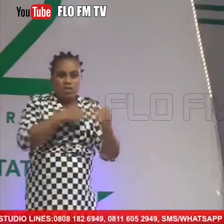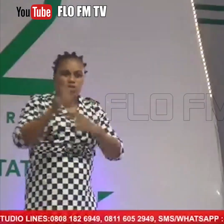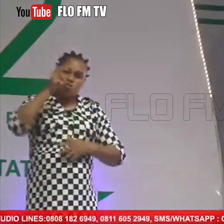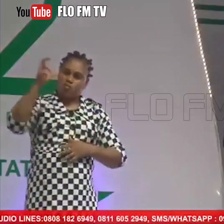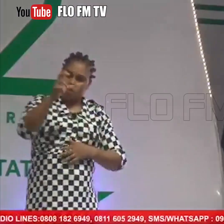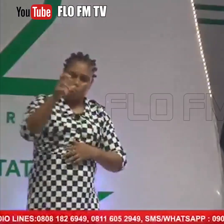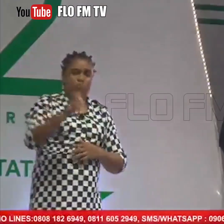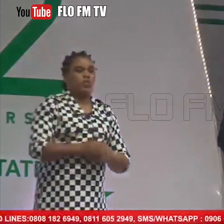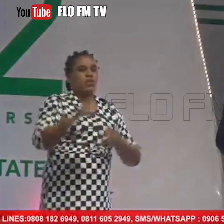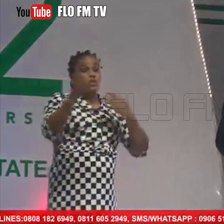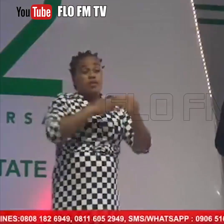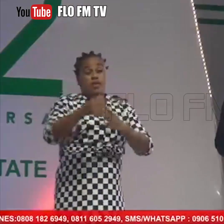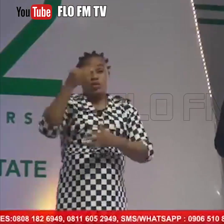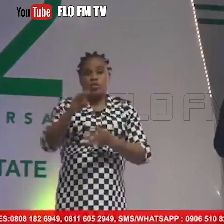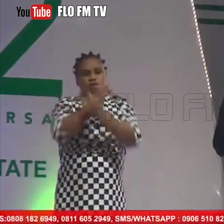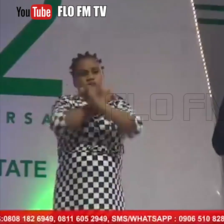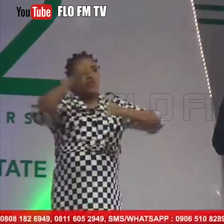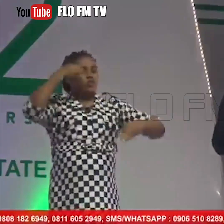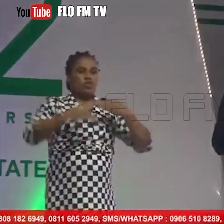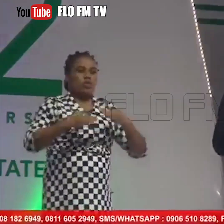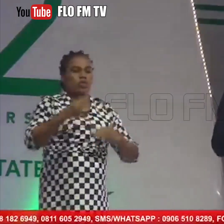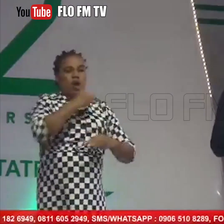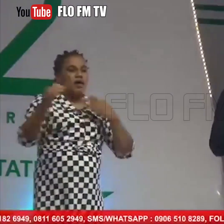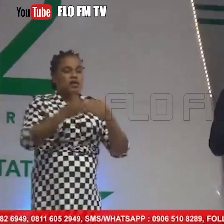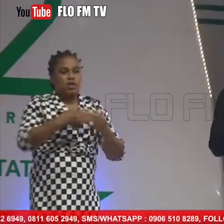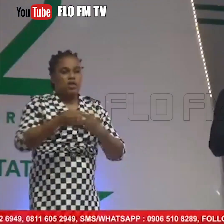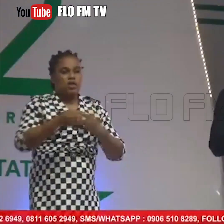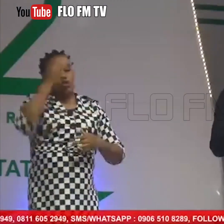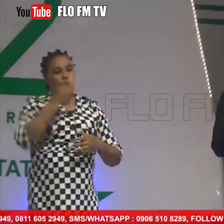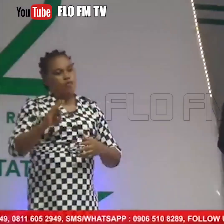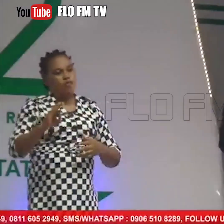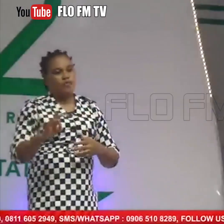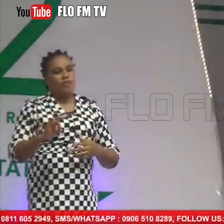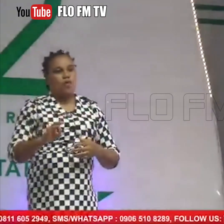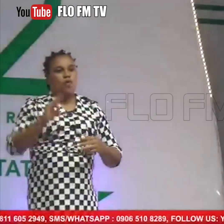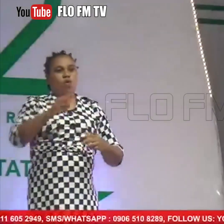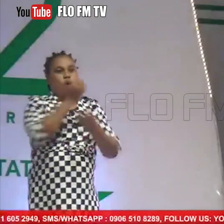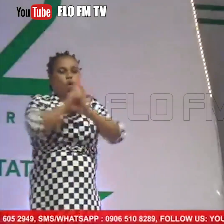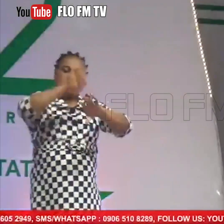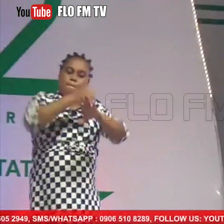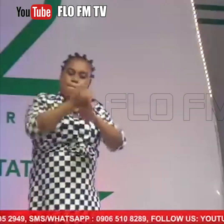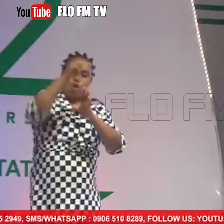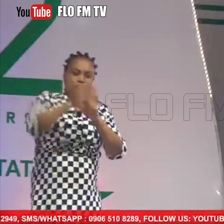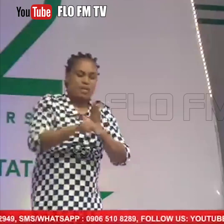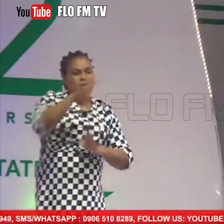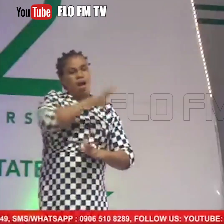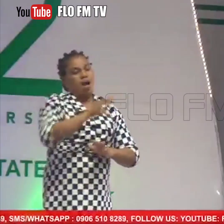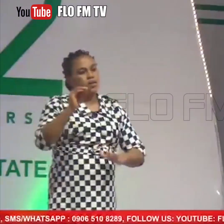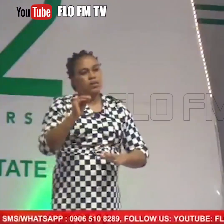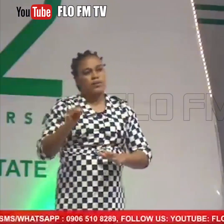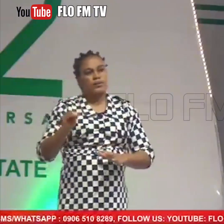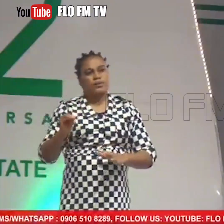corruption, issues of injustice, and issues of unemployment, and